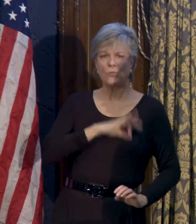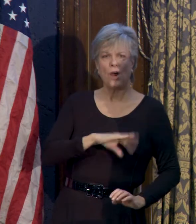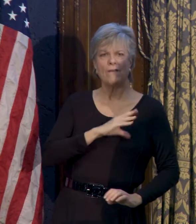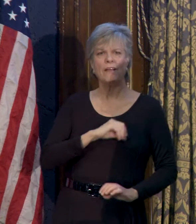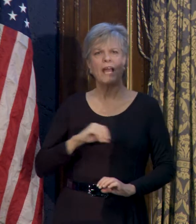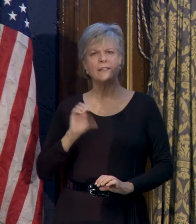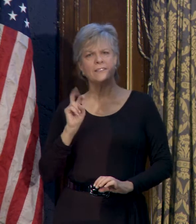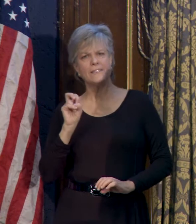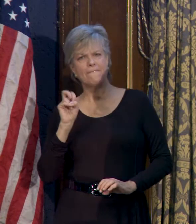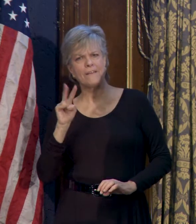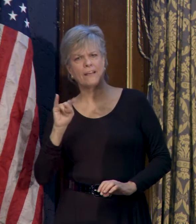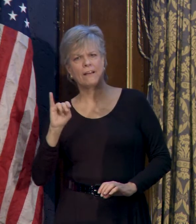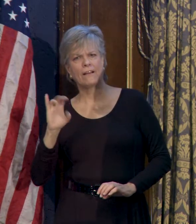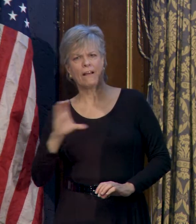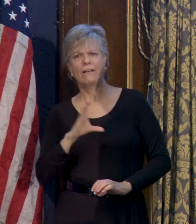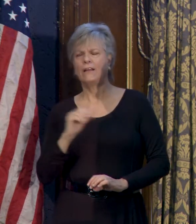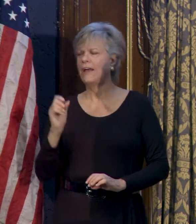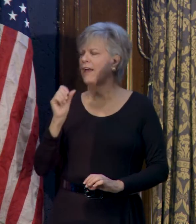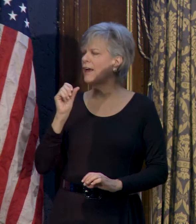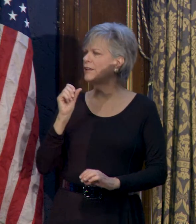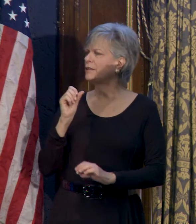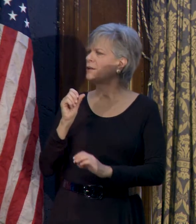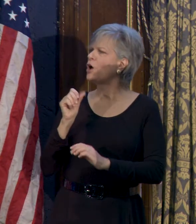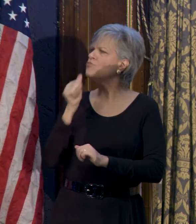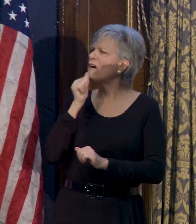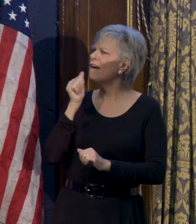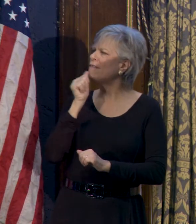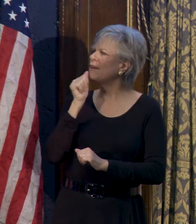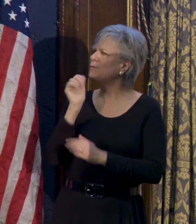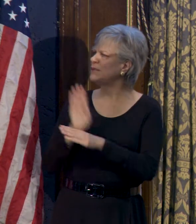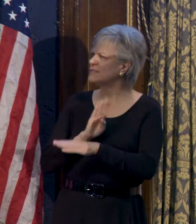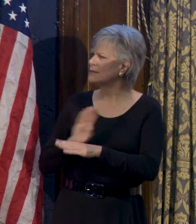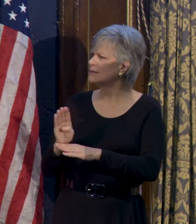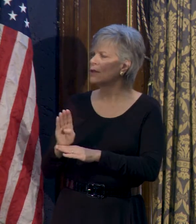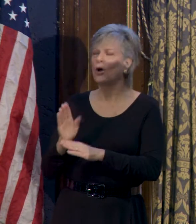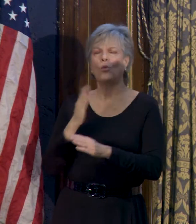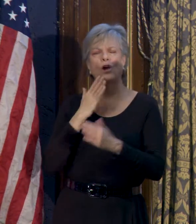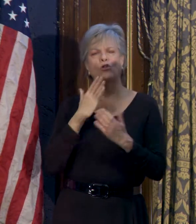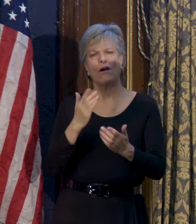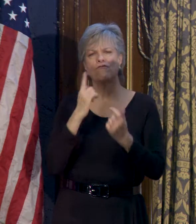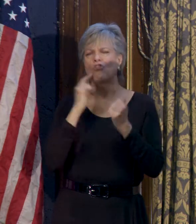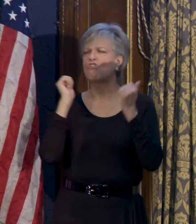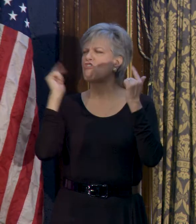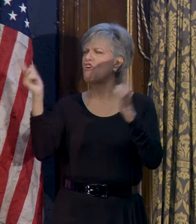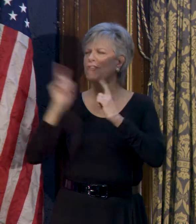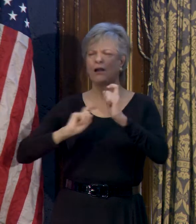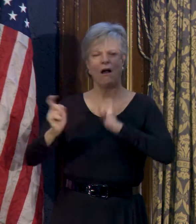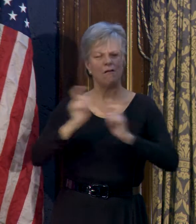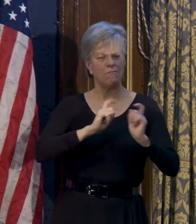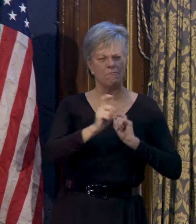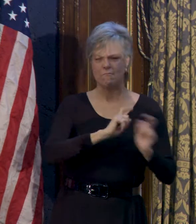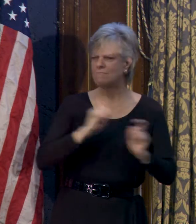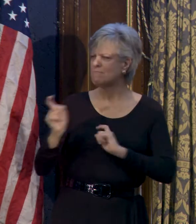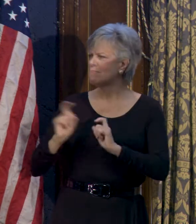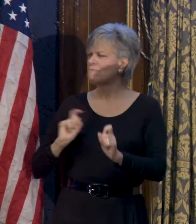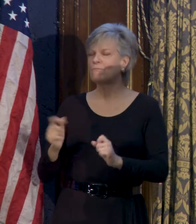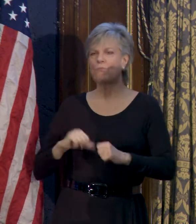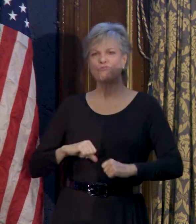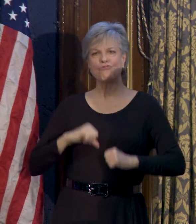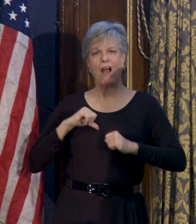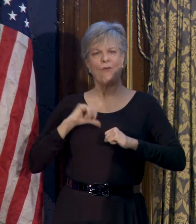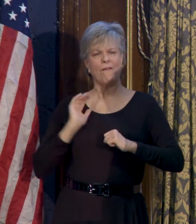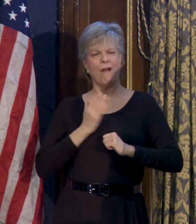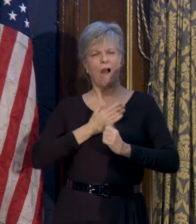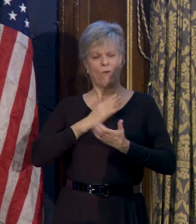private sectors. We're grateful to all those who made their voices heard throughout the planning process and are proud of what's been